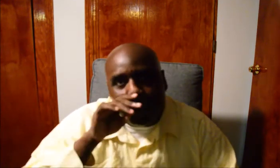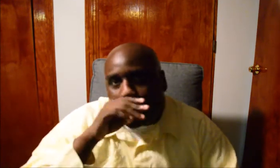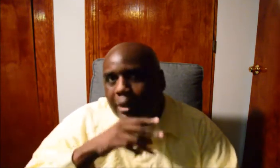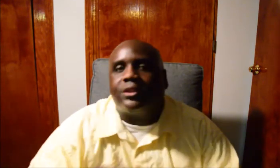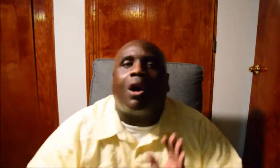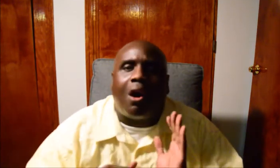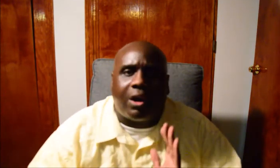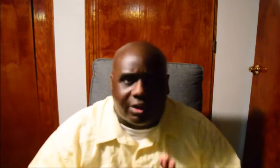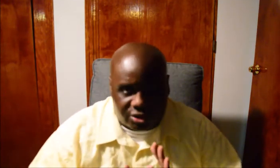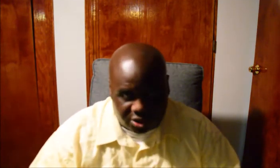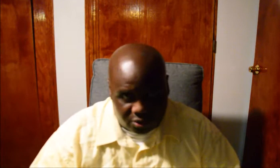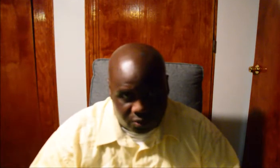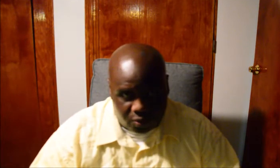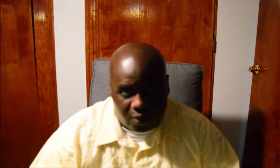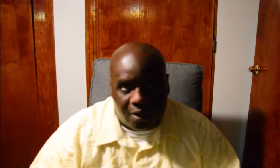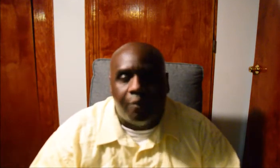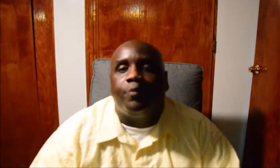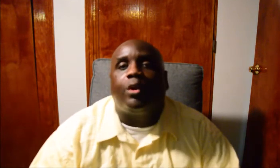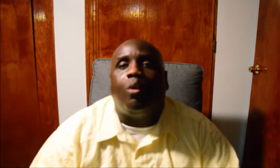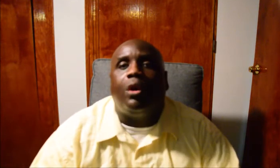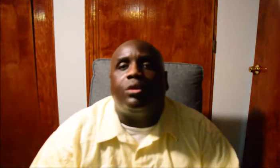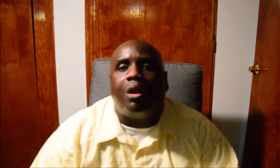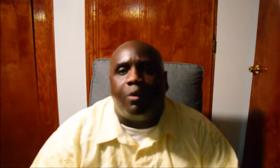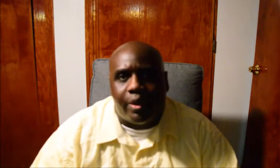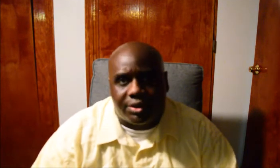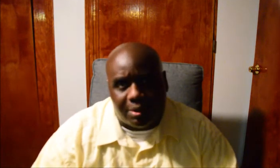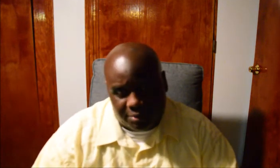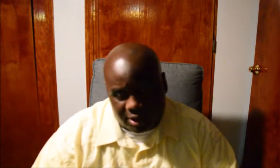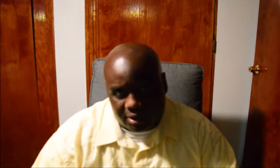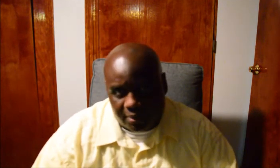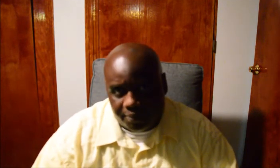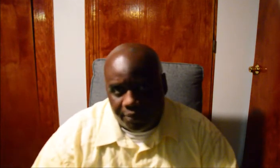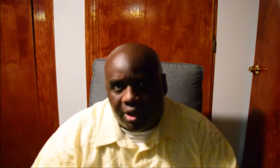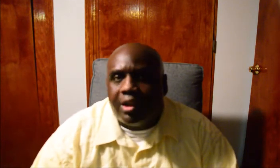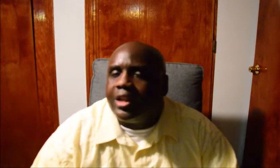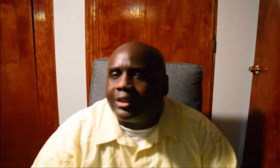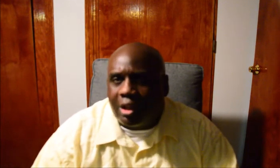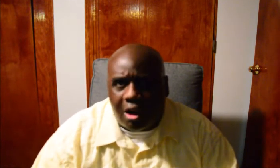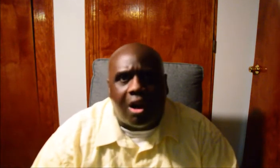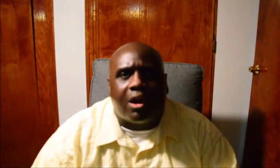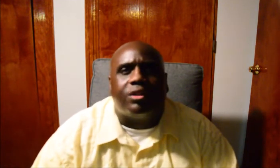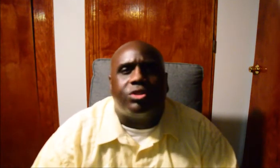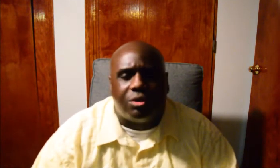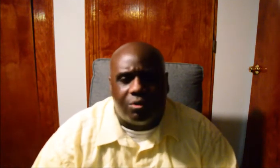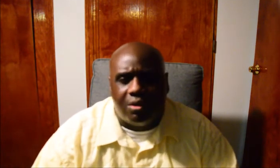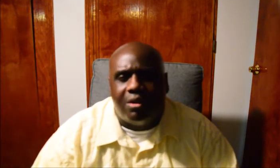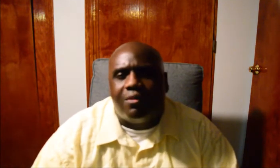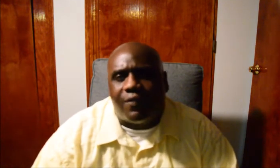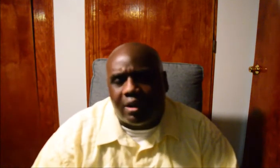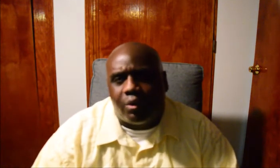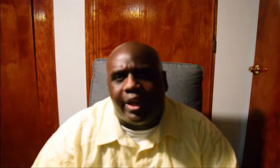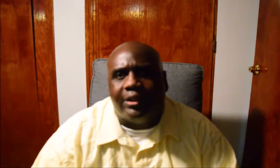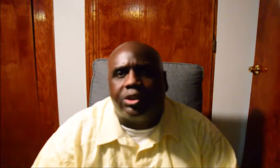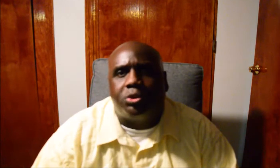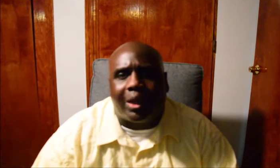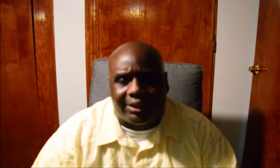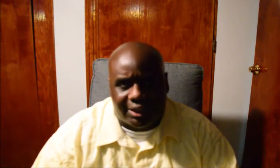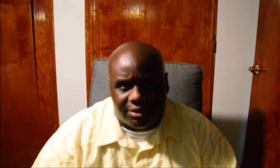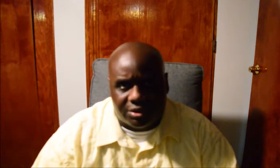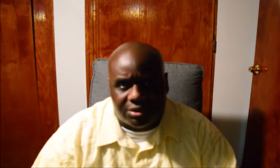say. But it's hard to go along with something. It's hard to follow